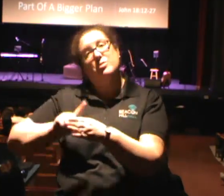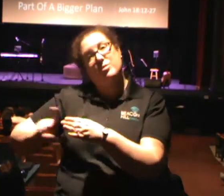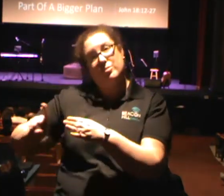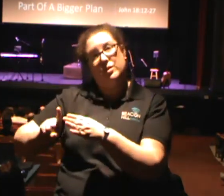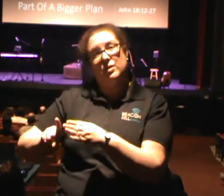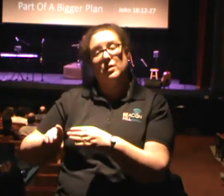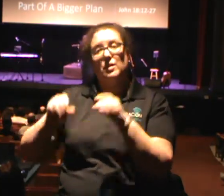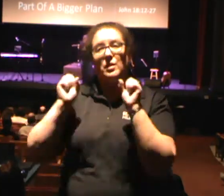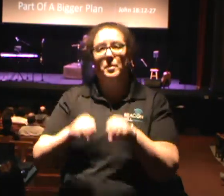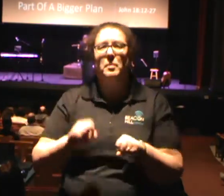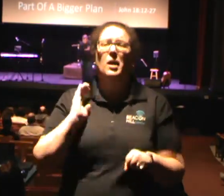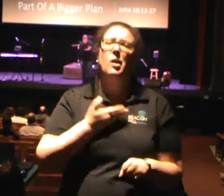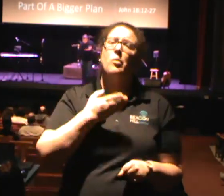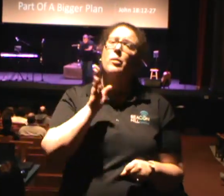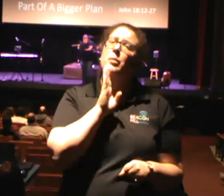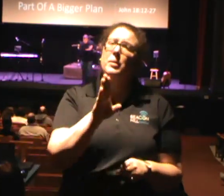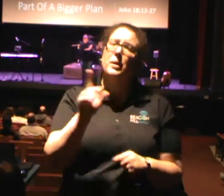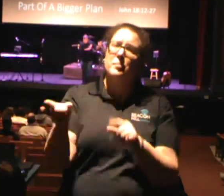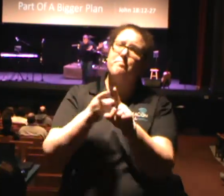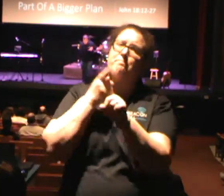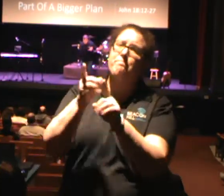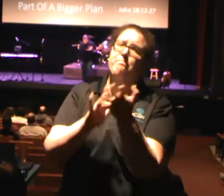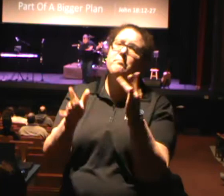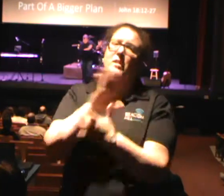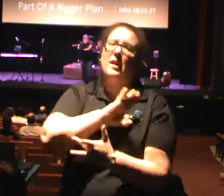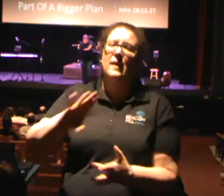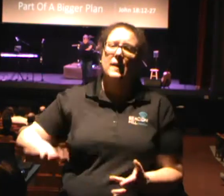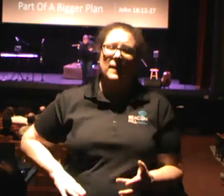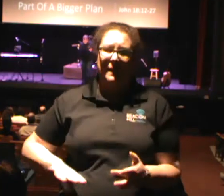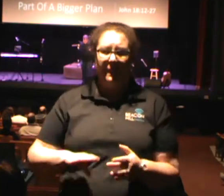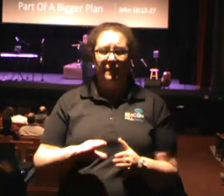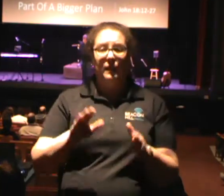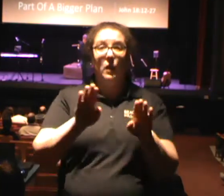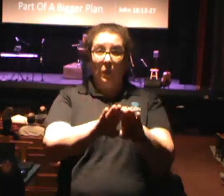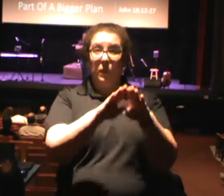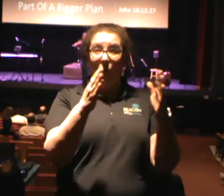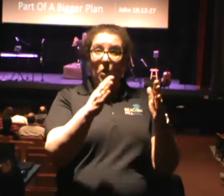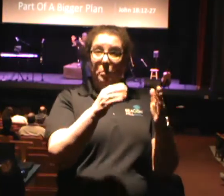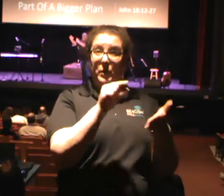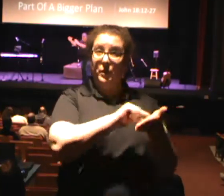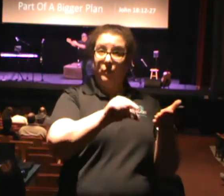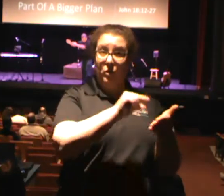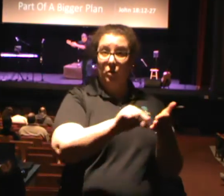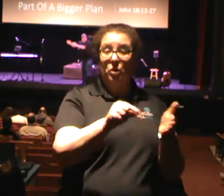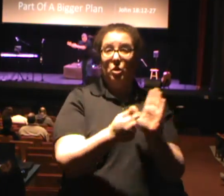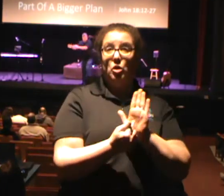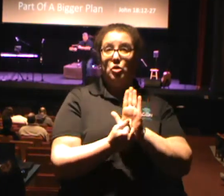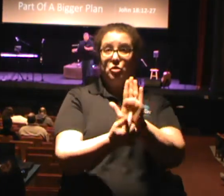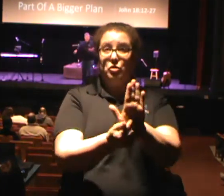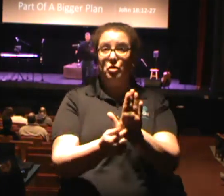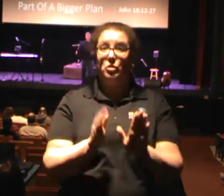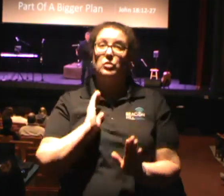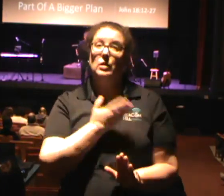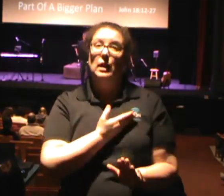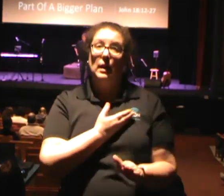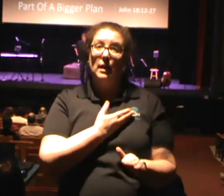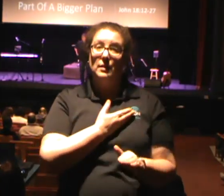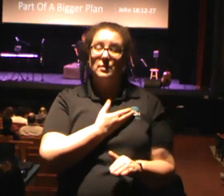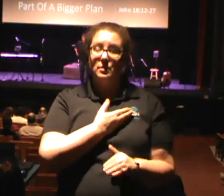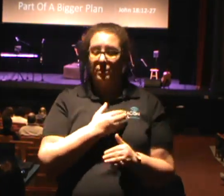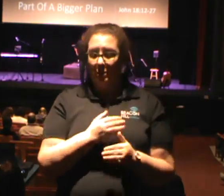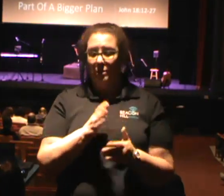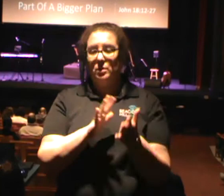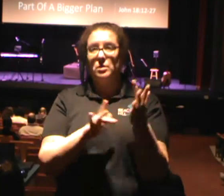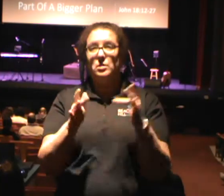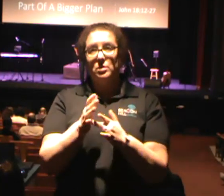Christ. These opening verses not only shows us the next step of Jesus on His way to the cross. And by the way, do you know Jesus